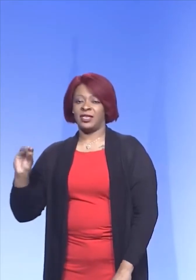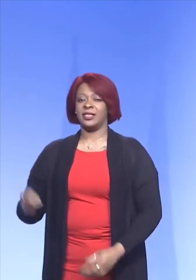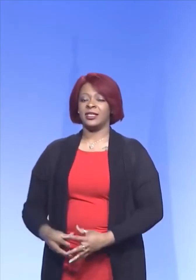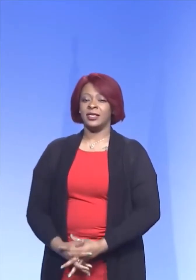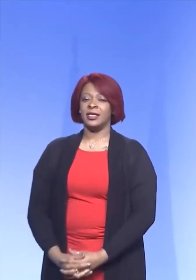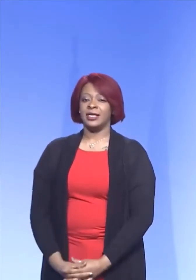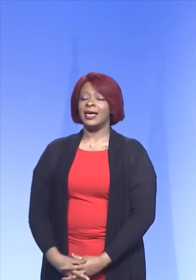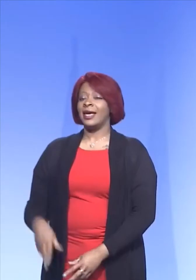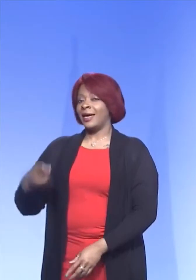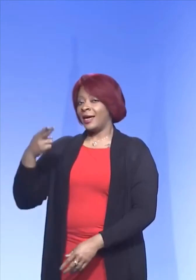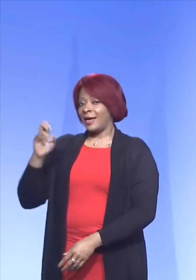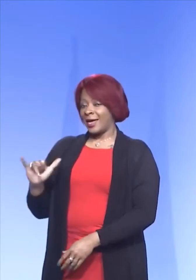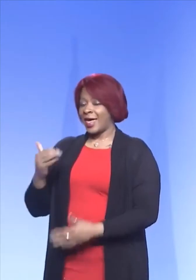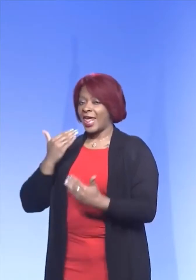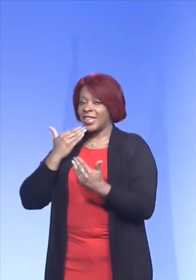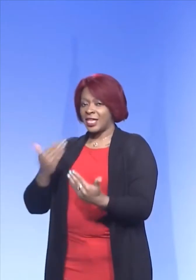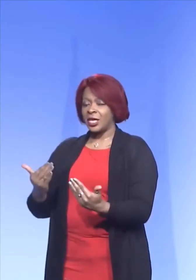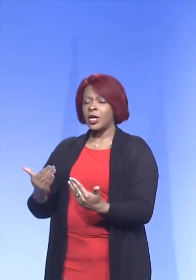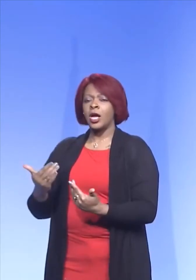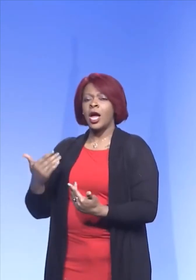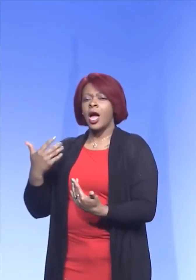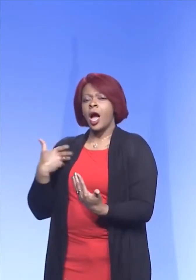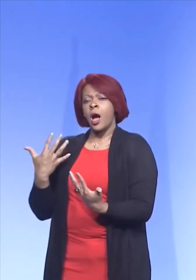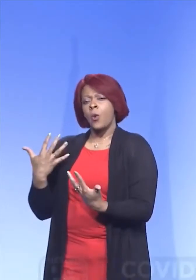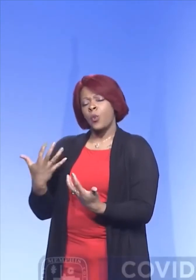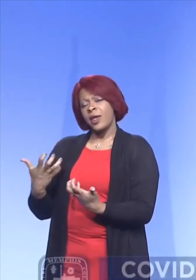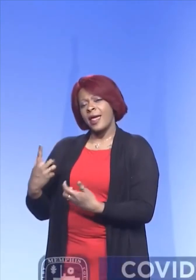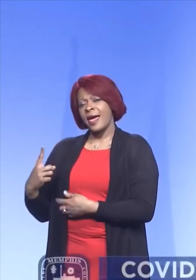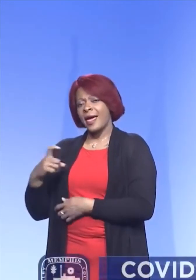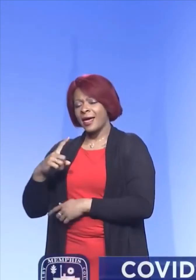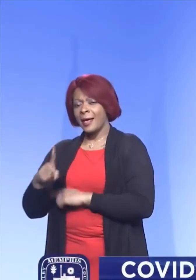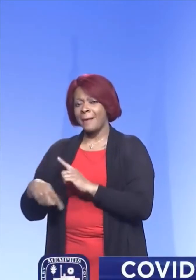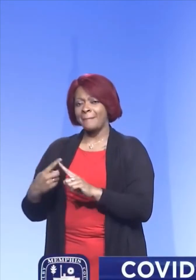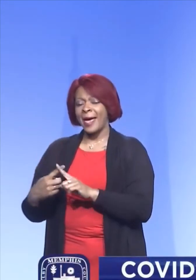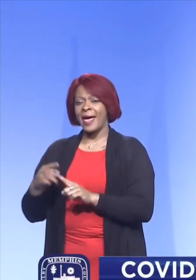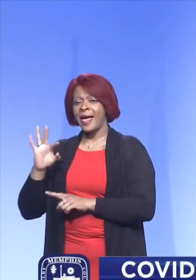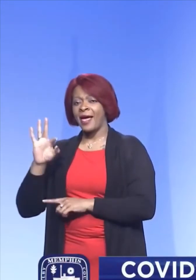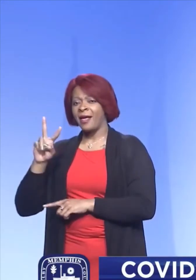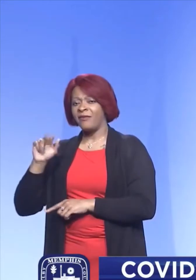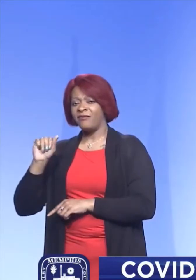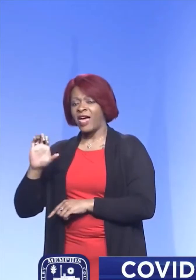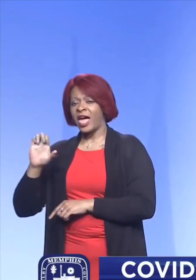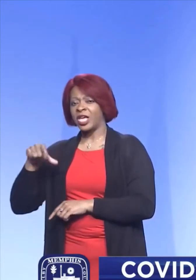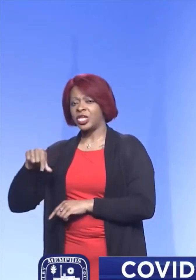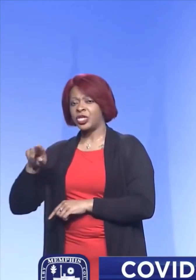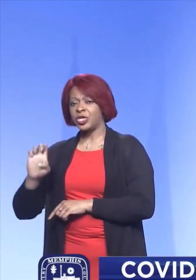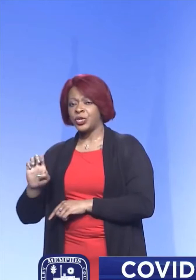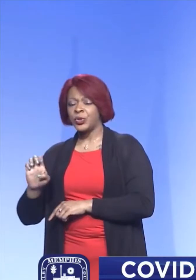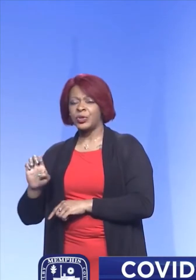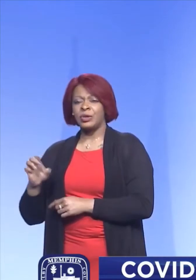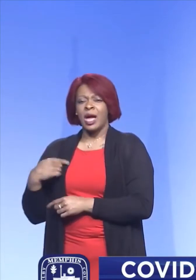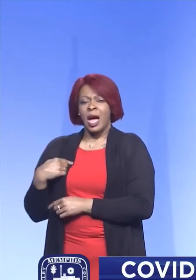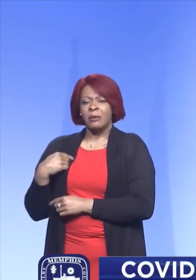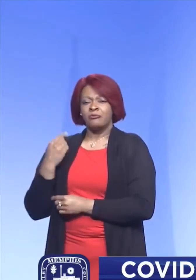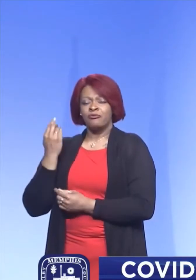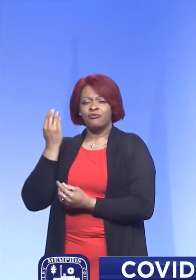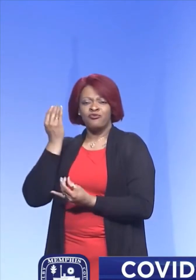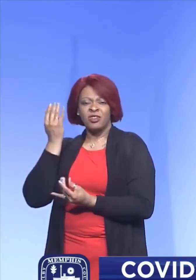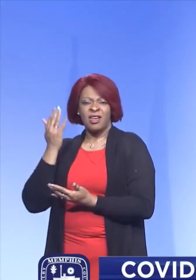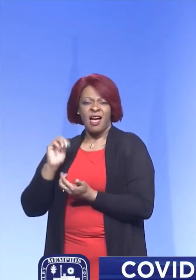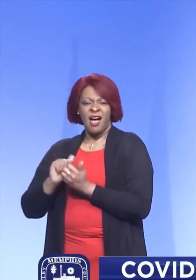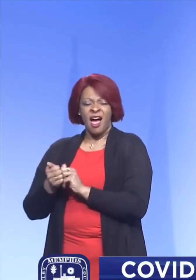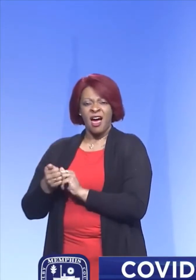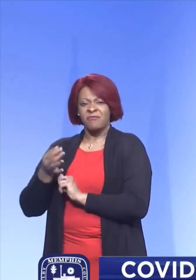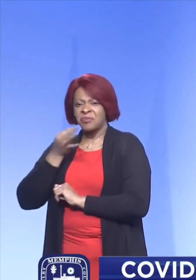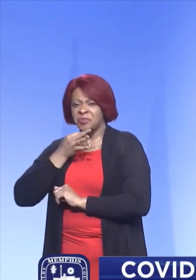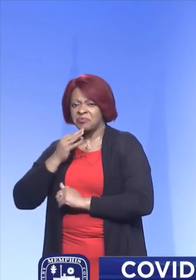Hi, thank you. I wanted to ask about VaxQ. I was just wondering how VaxQ is